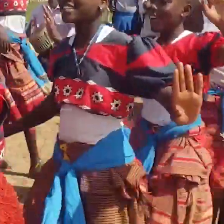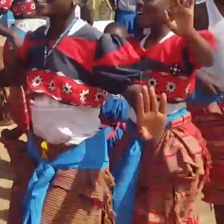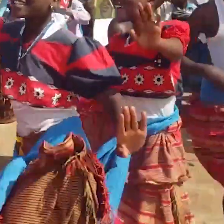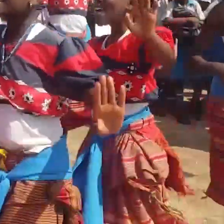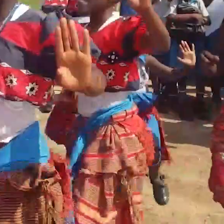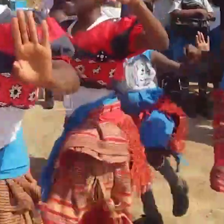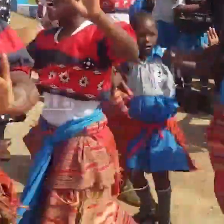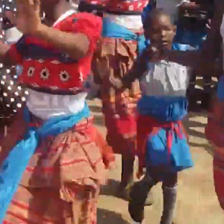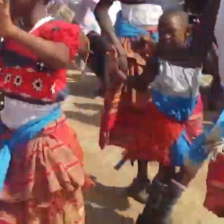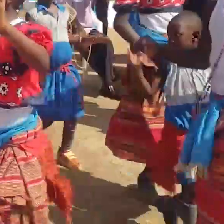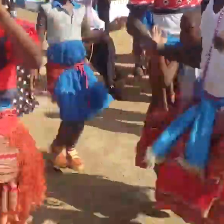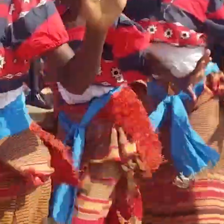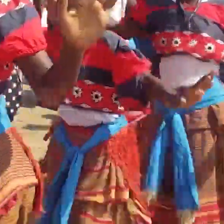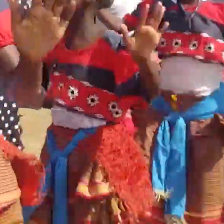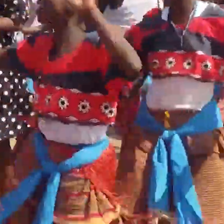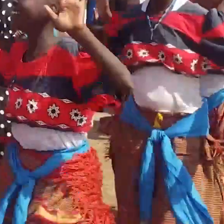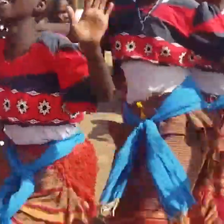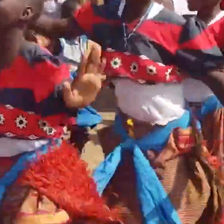Sharon Nabasirie, for the news.